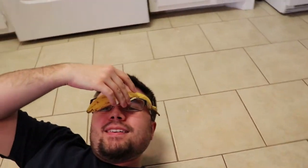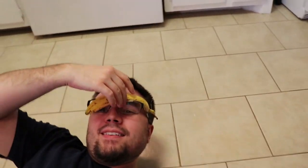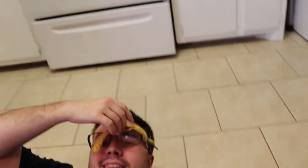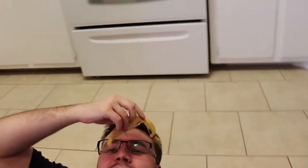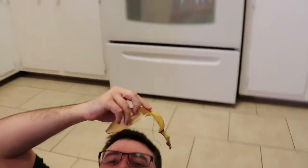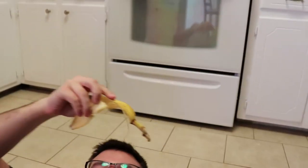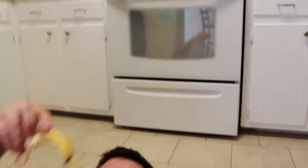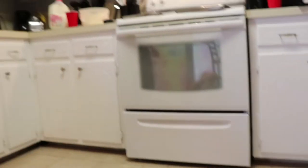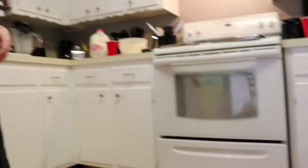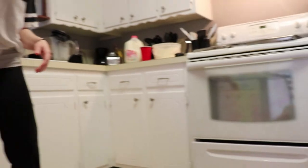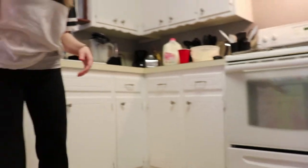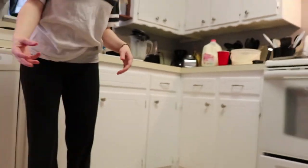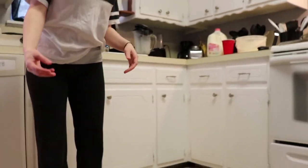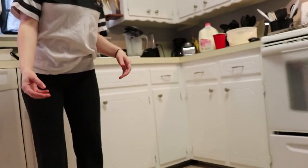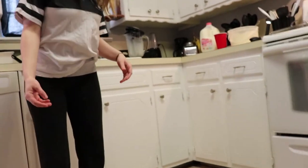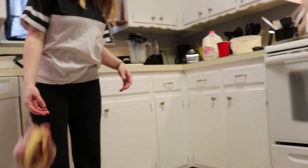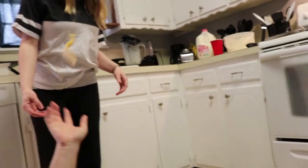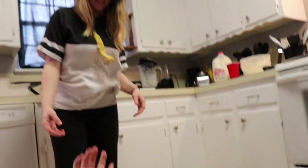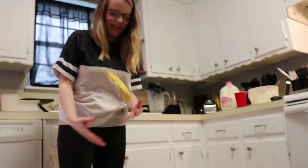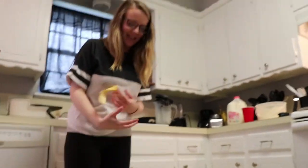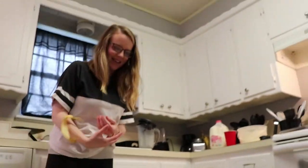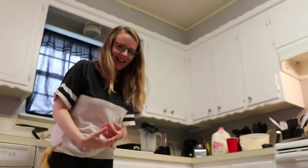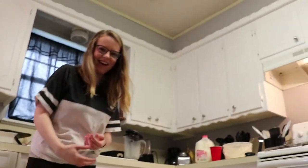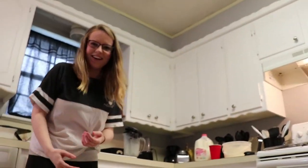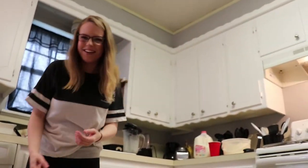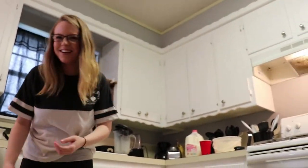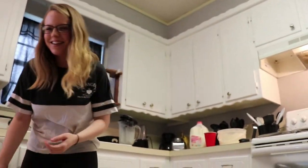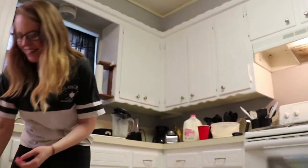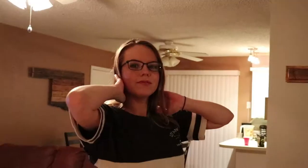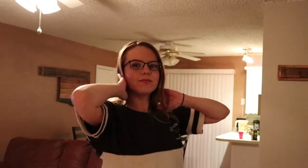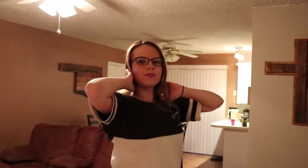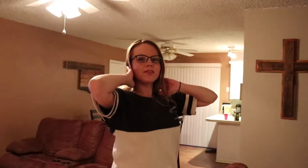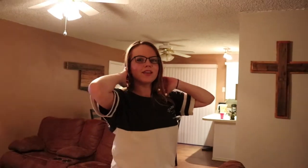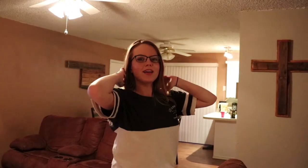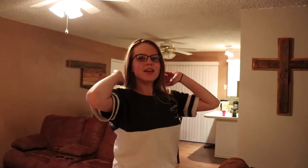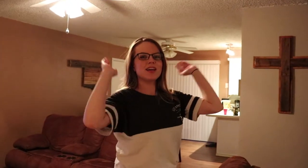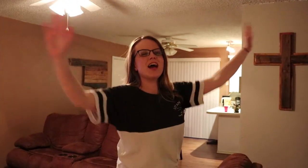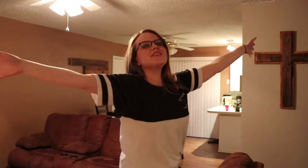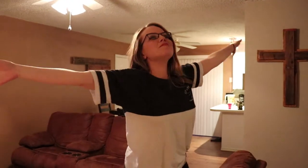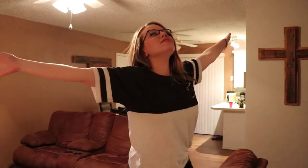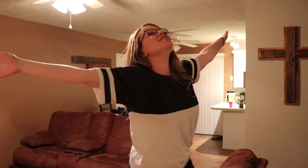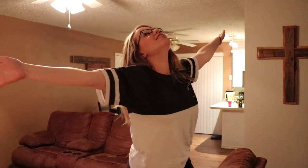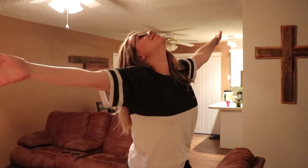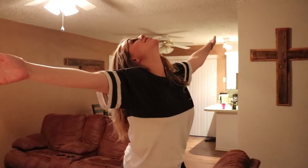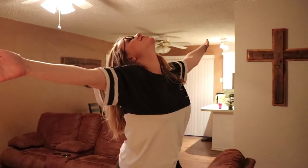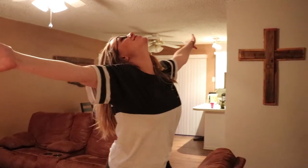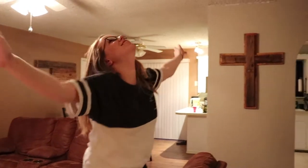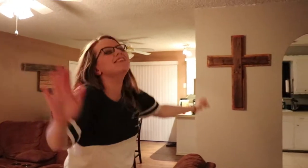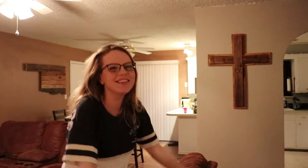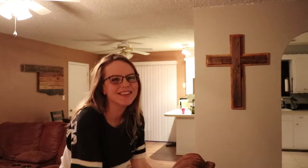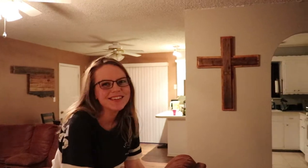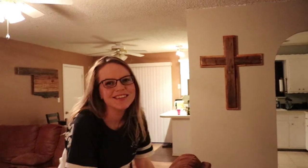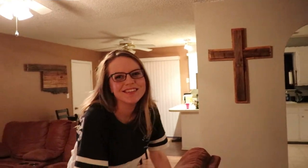I'm ready to go hehehe hehehe me hehehe